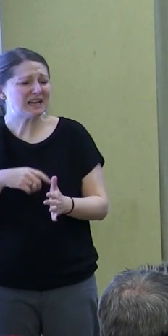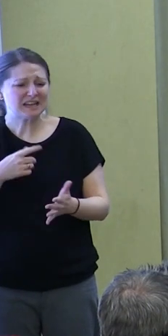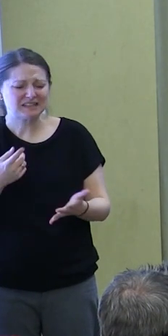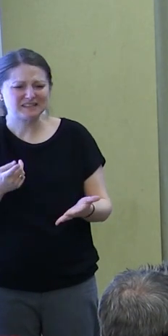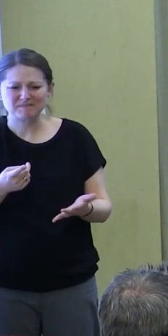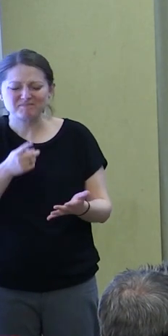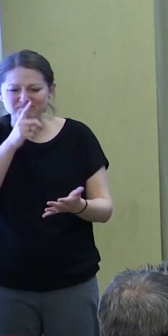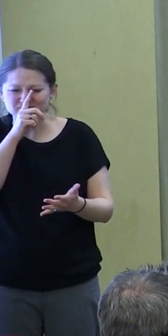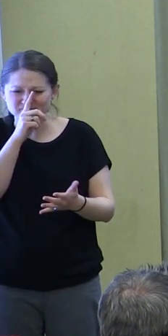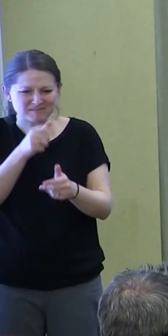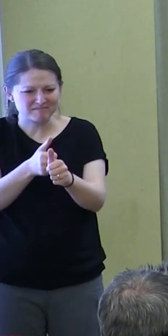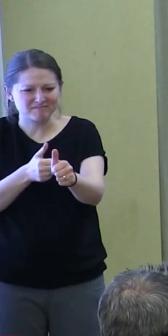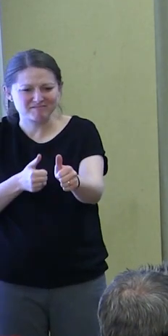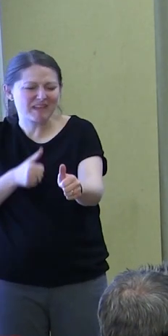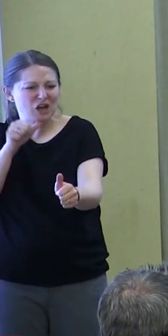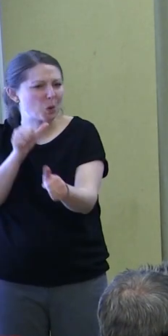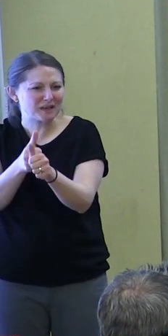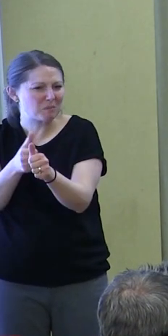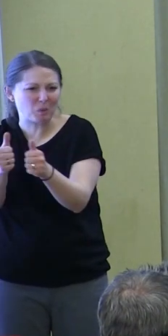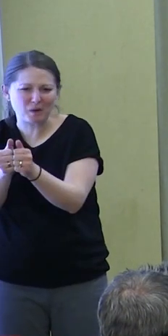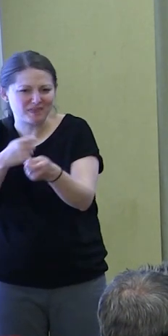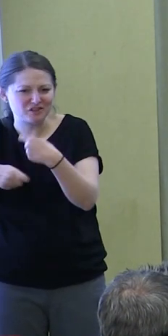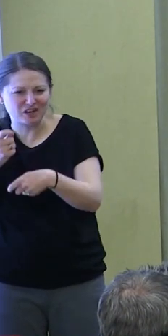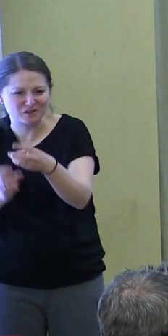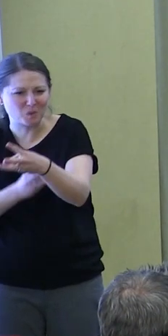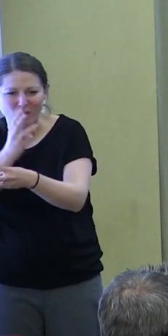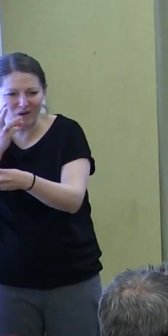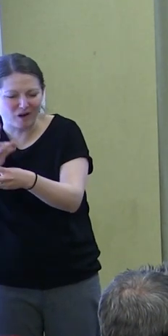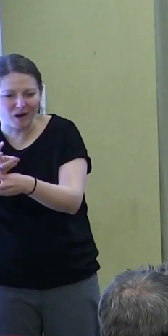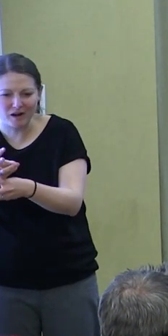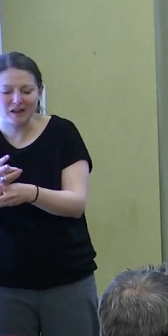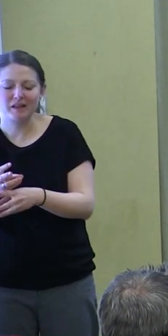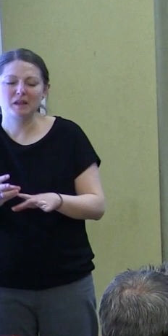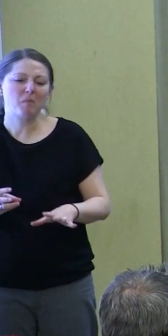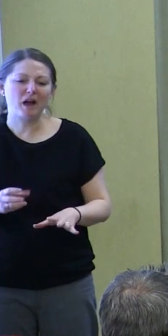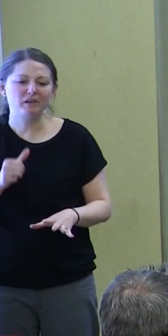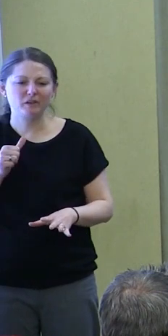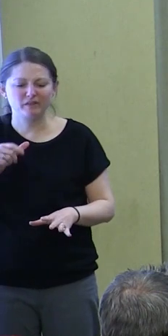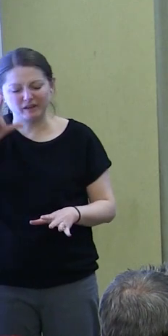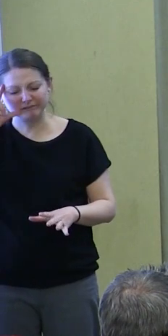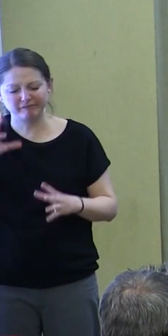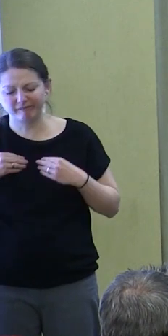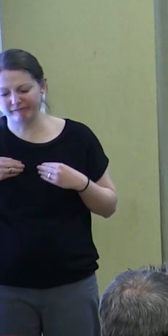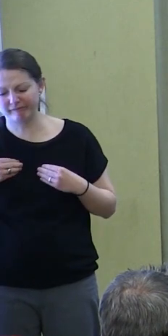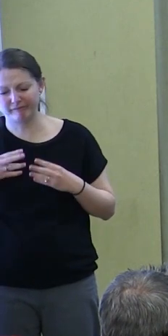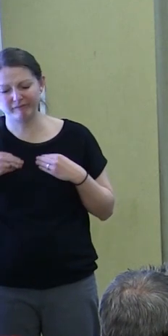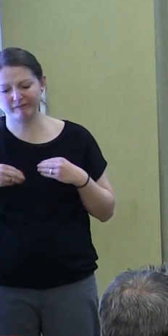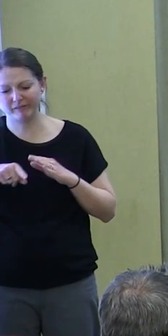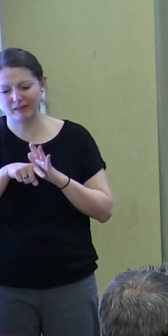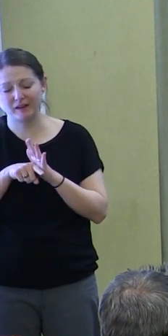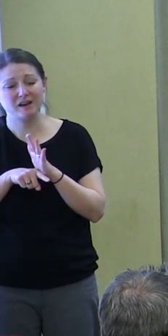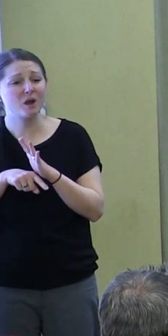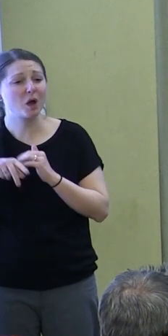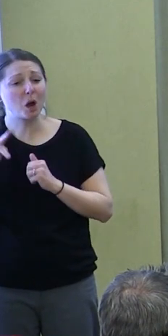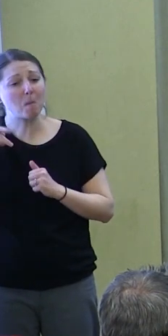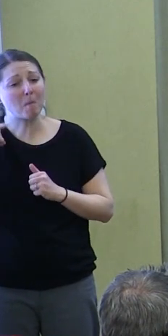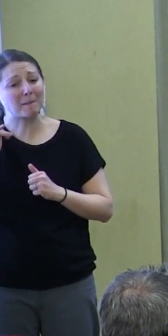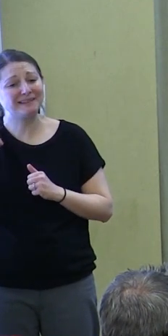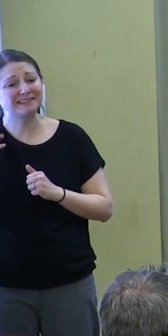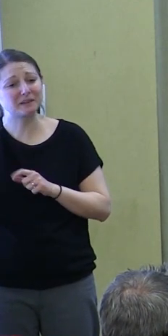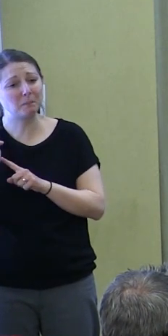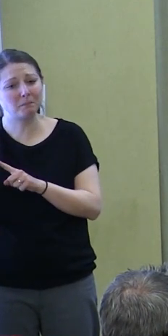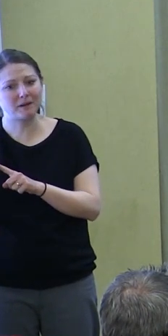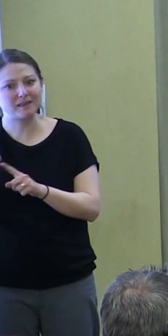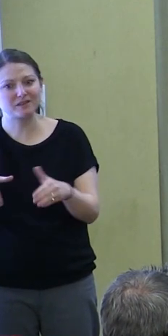with the changing world around us. But rather than reconciling ourselves to such a state, pragmatism is